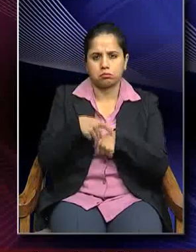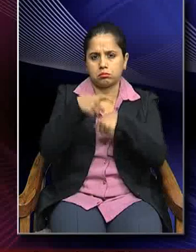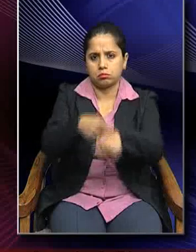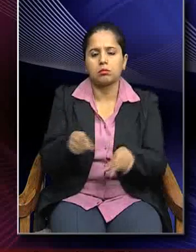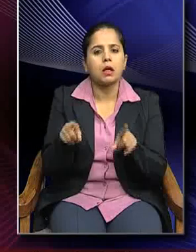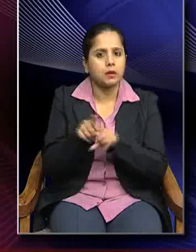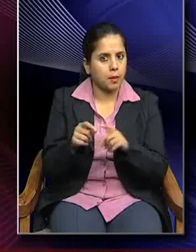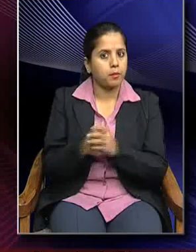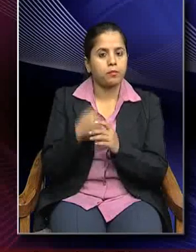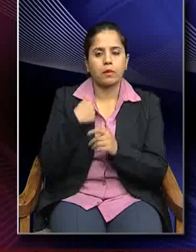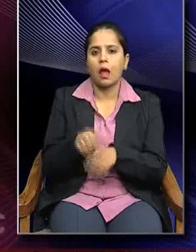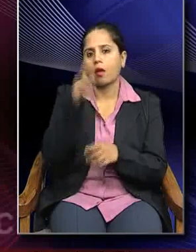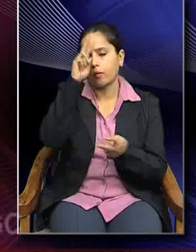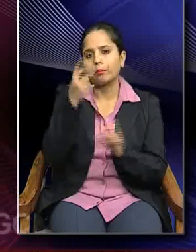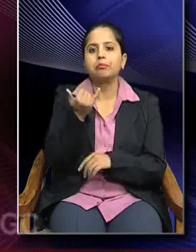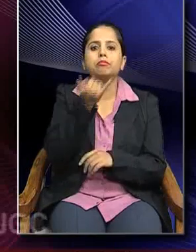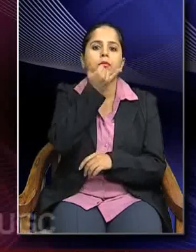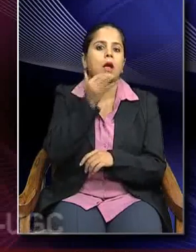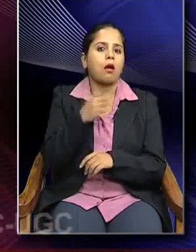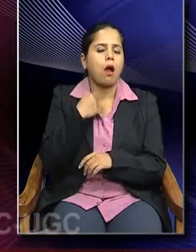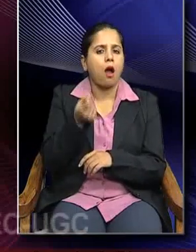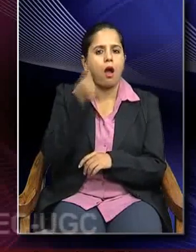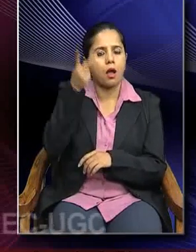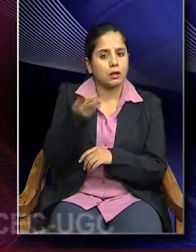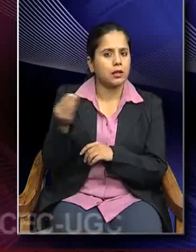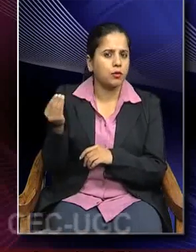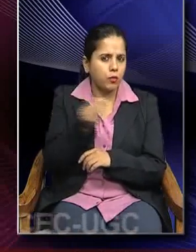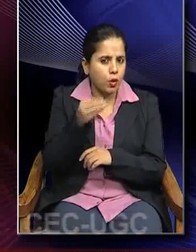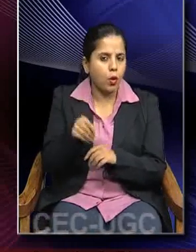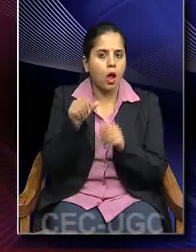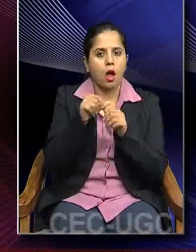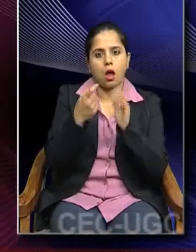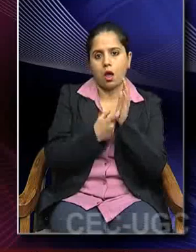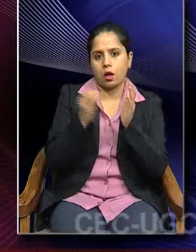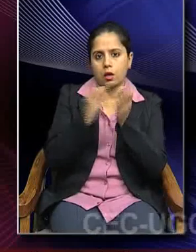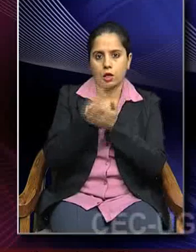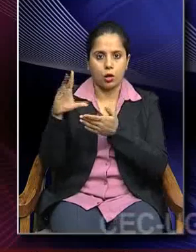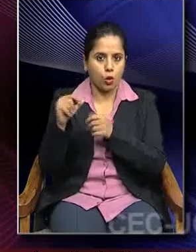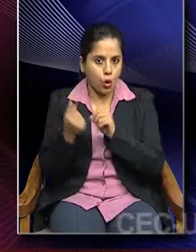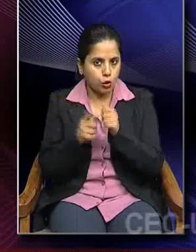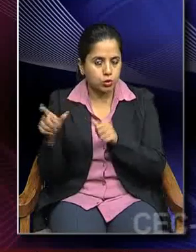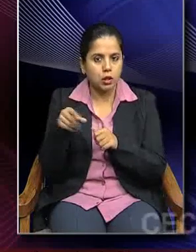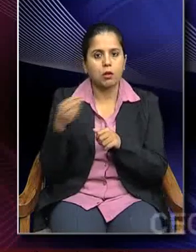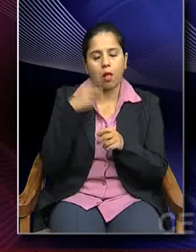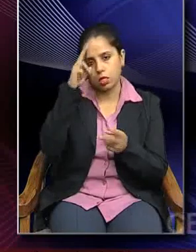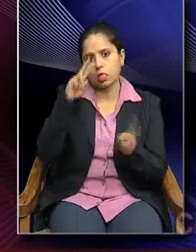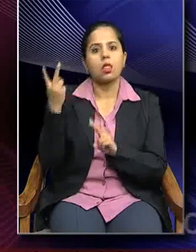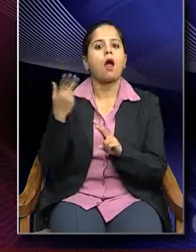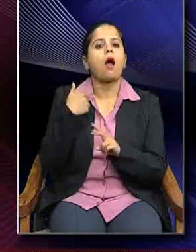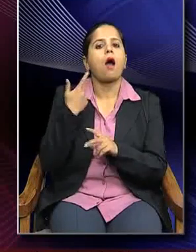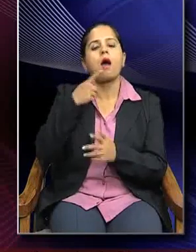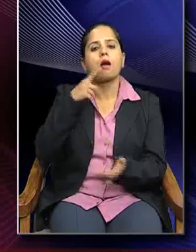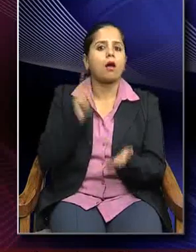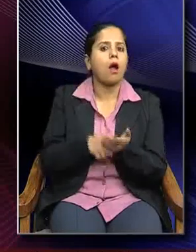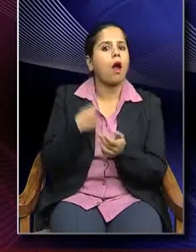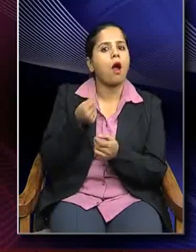mistakenly understand quite a few archaeological specimen as something else. And this is something